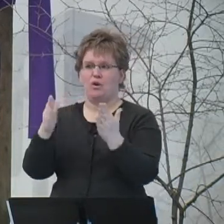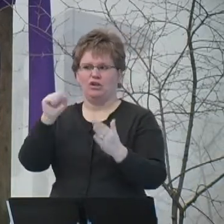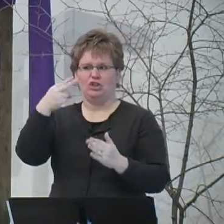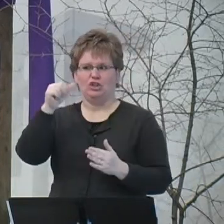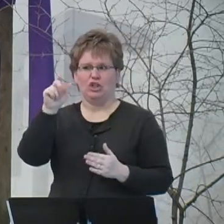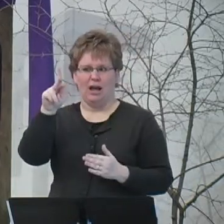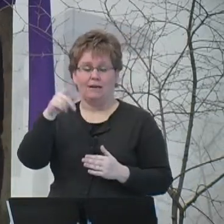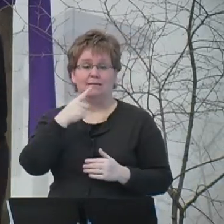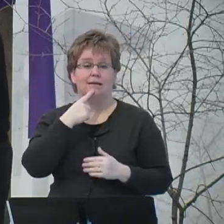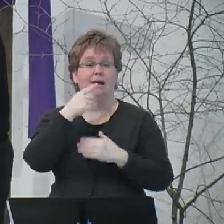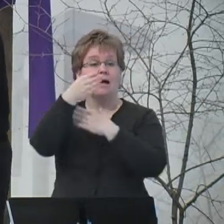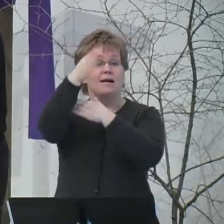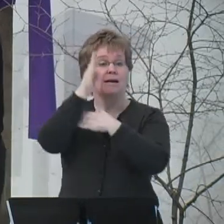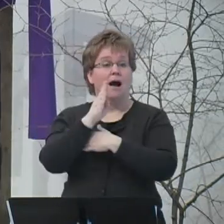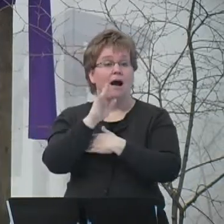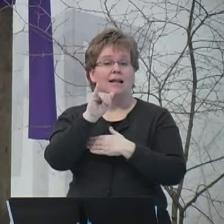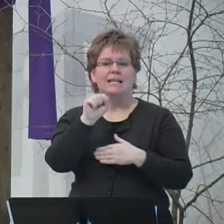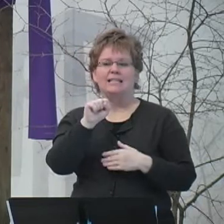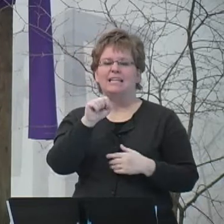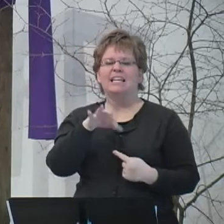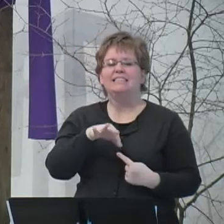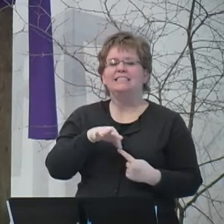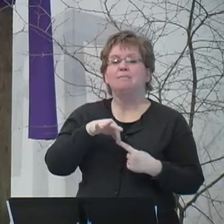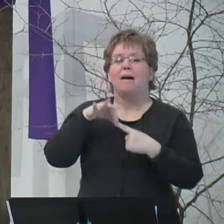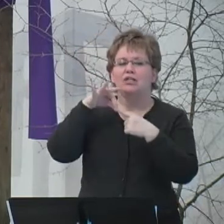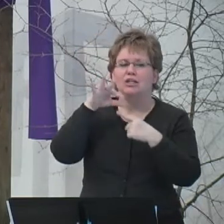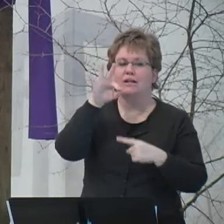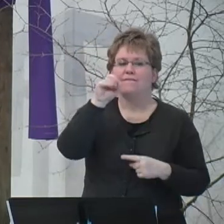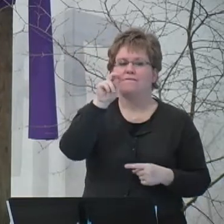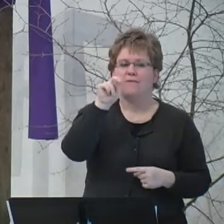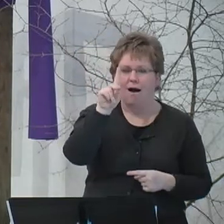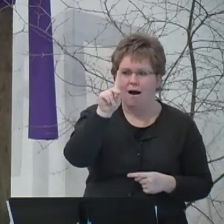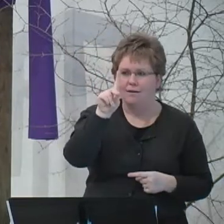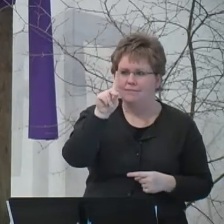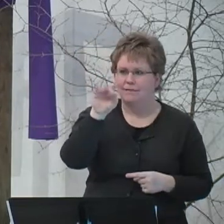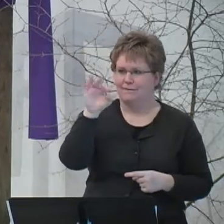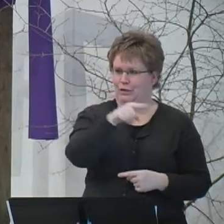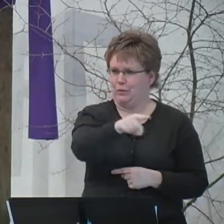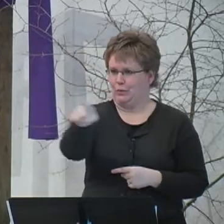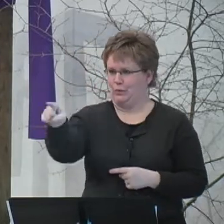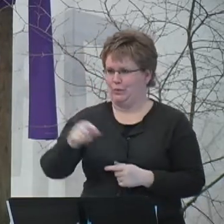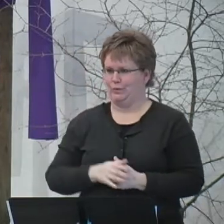Shack, God is especially fond of you.